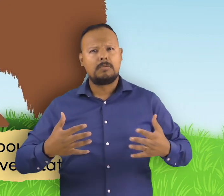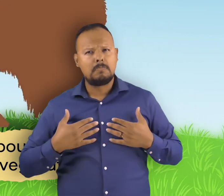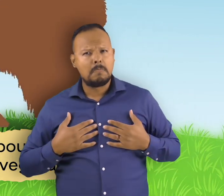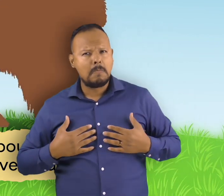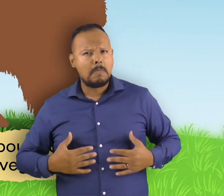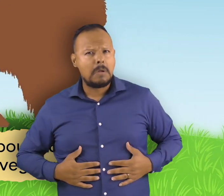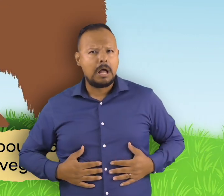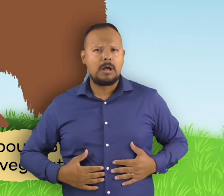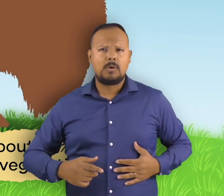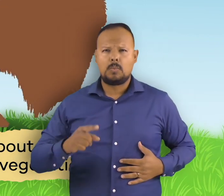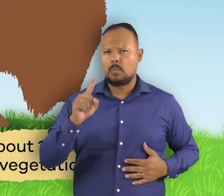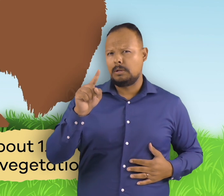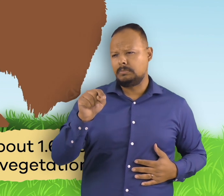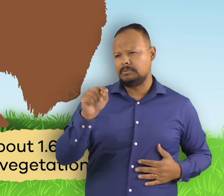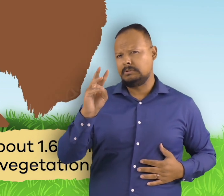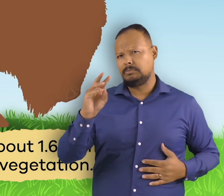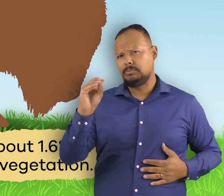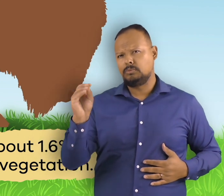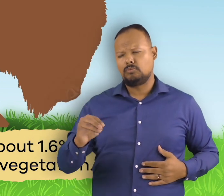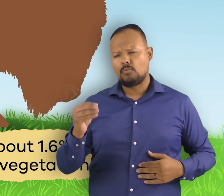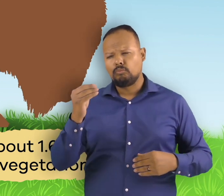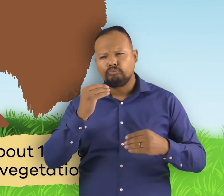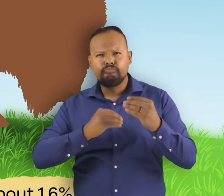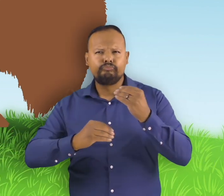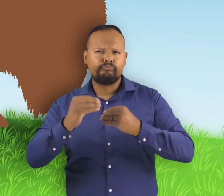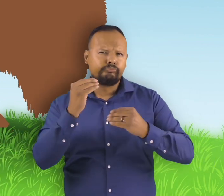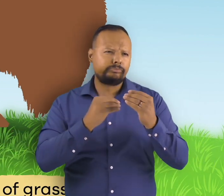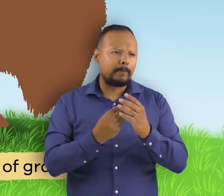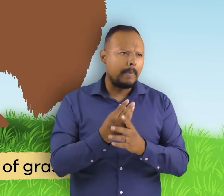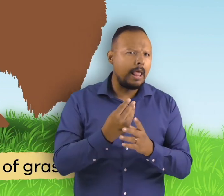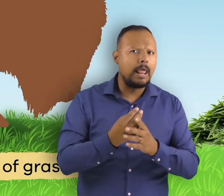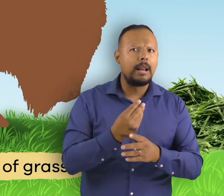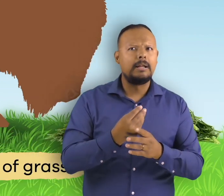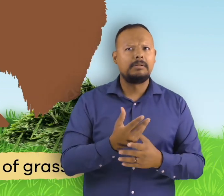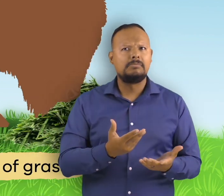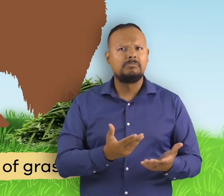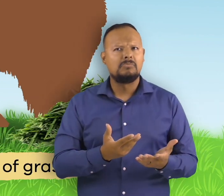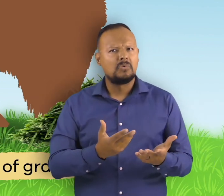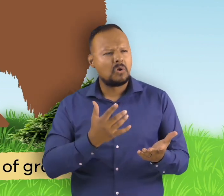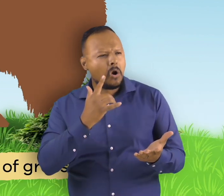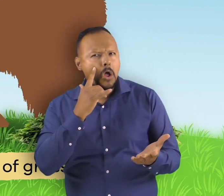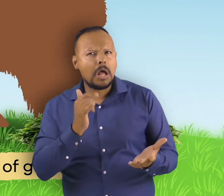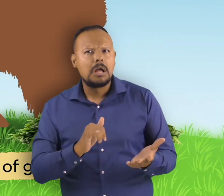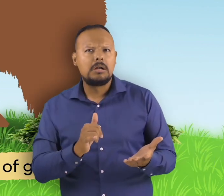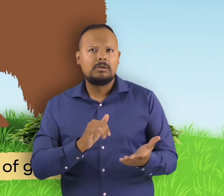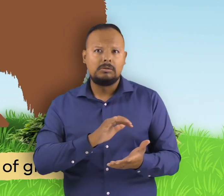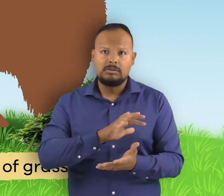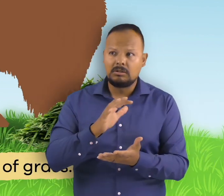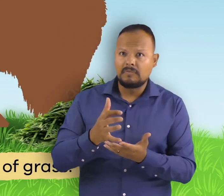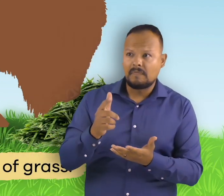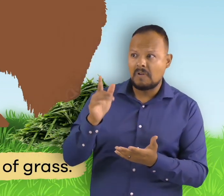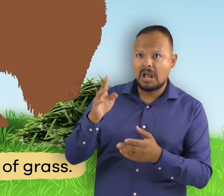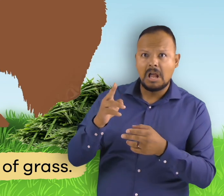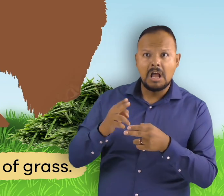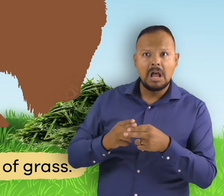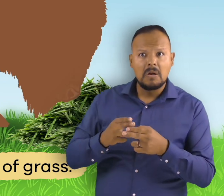body mass per day of dry vegetation that equals 24 pounds a day of grass